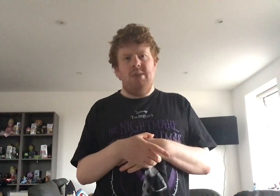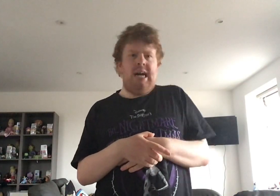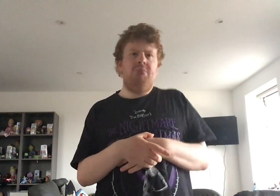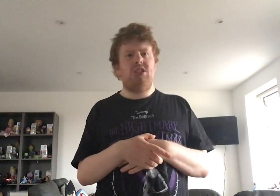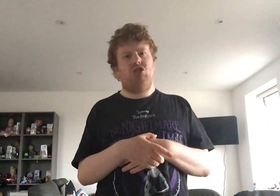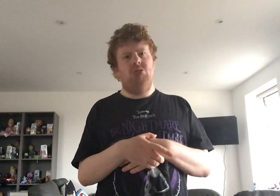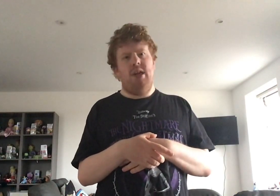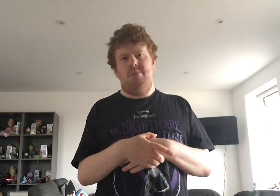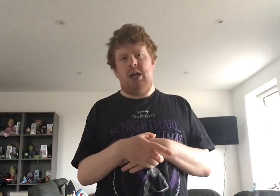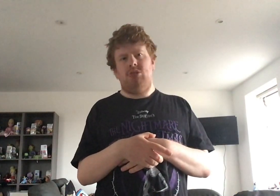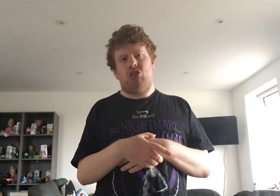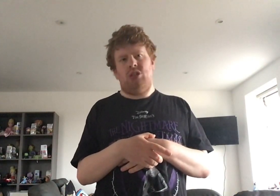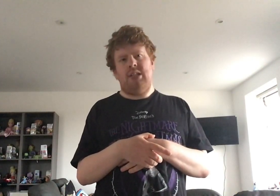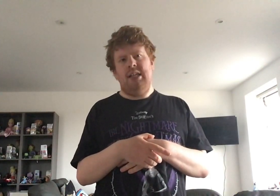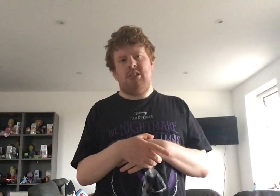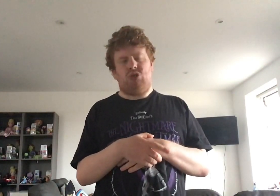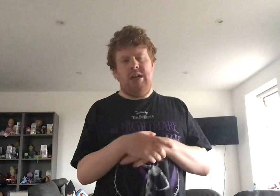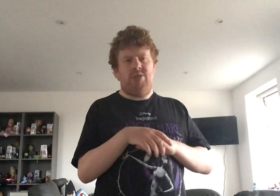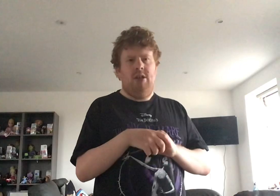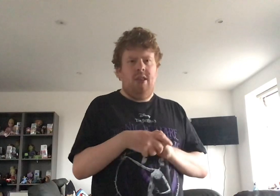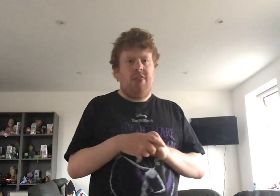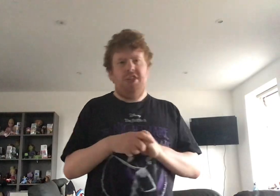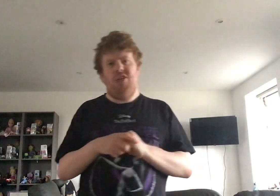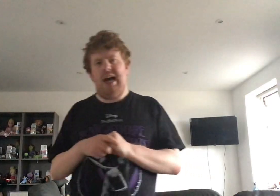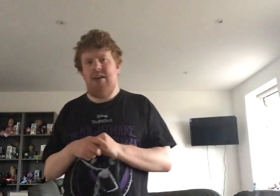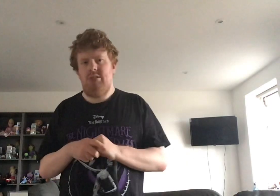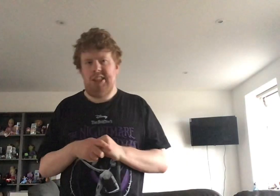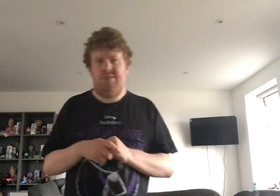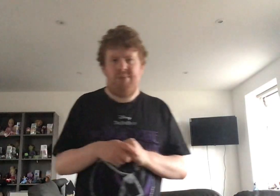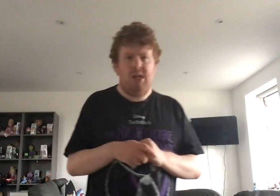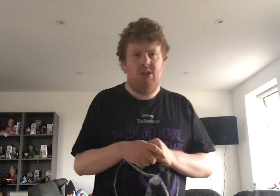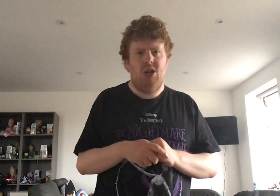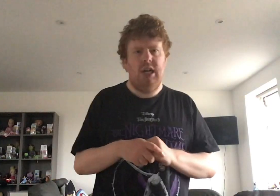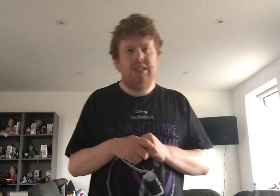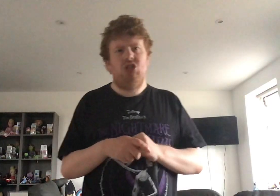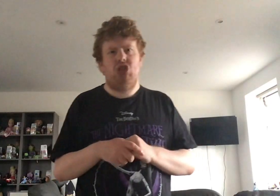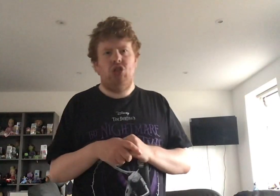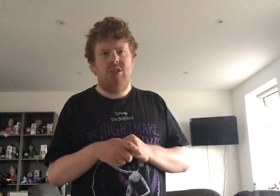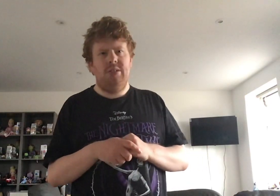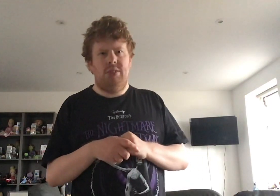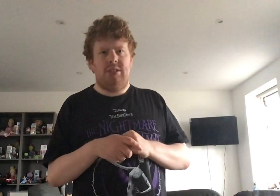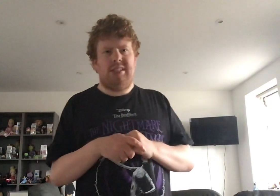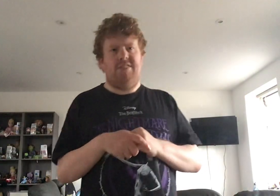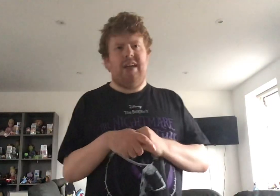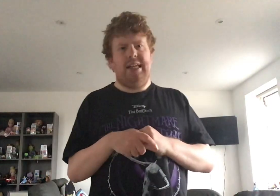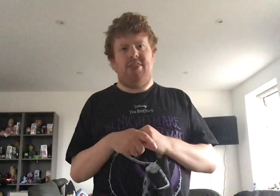perhaps Doodly might join in as well. Throw out of your ENJOYMENT, if anything.